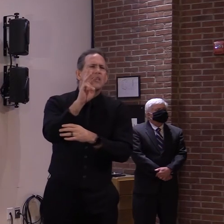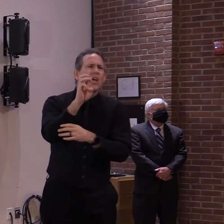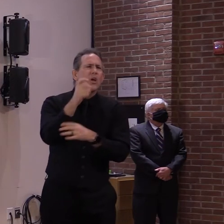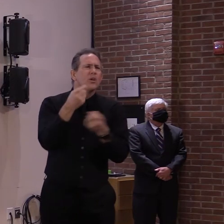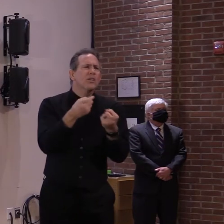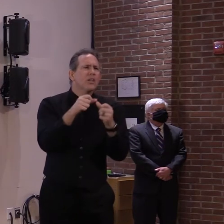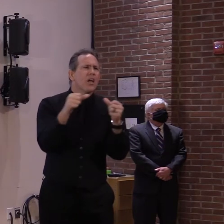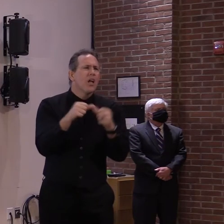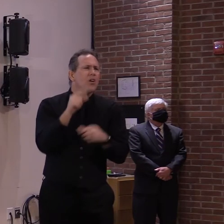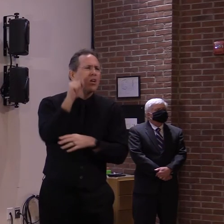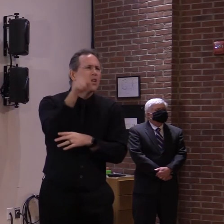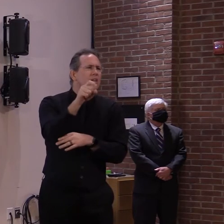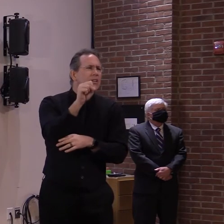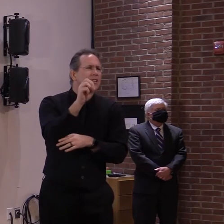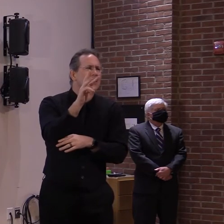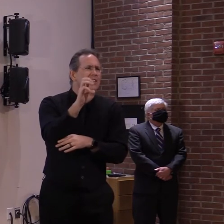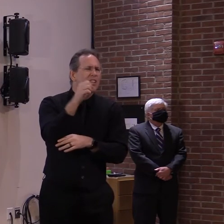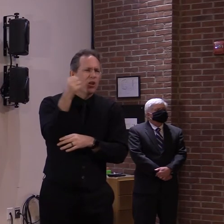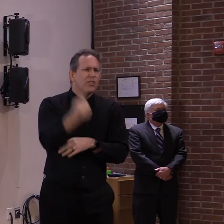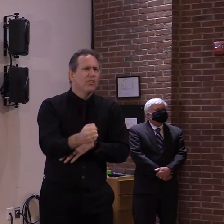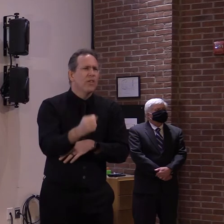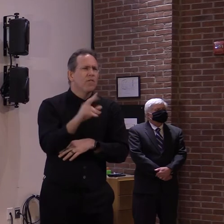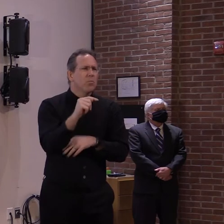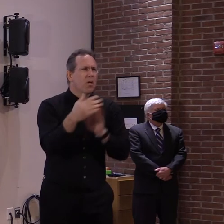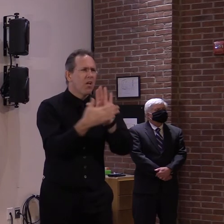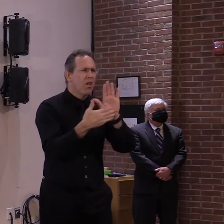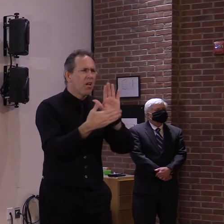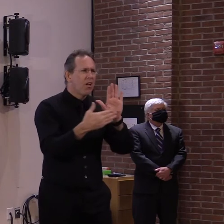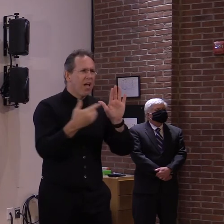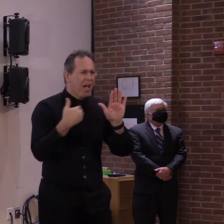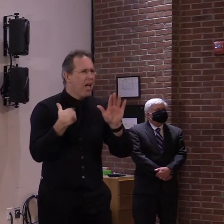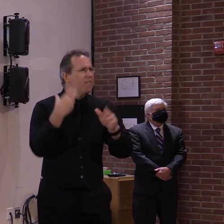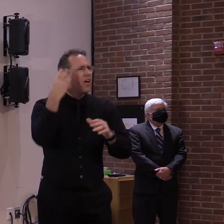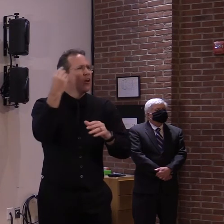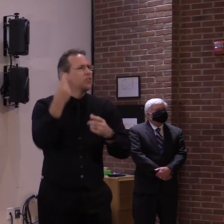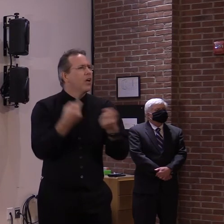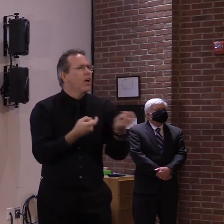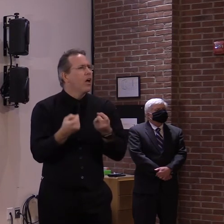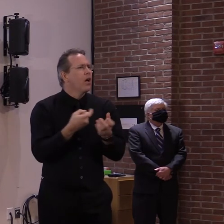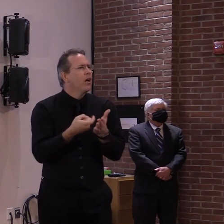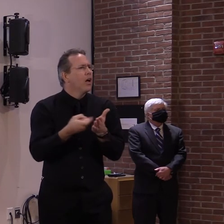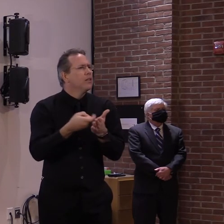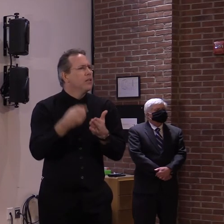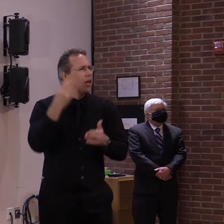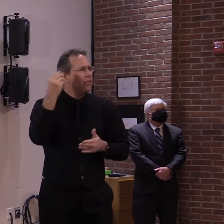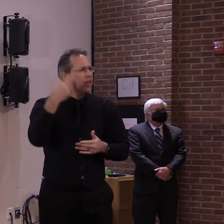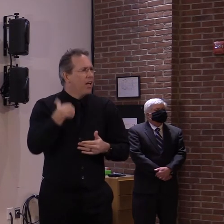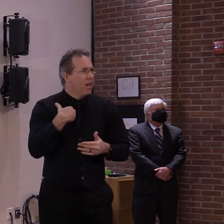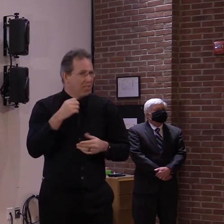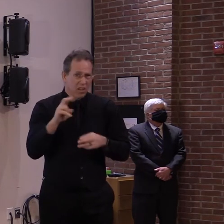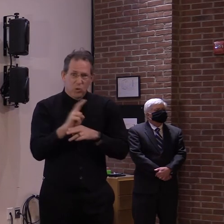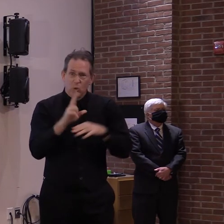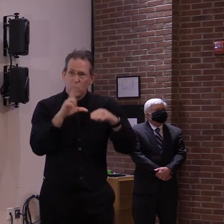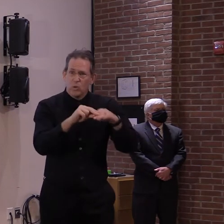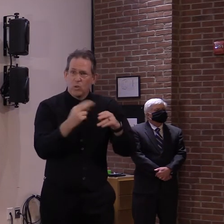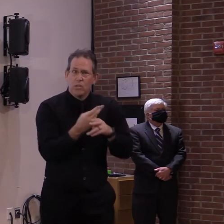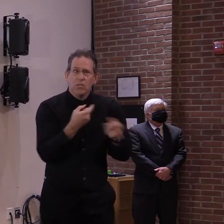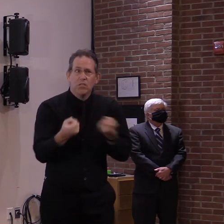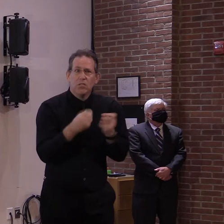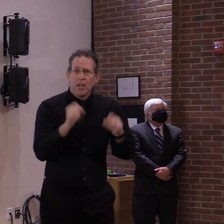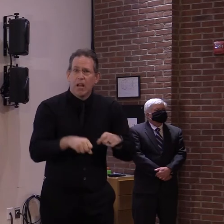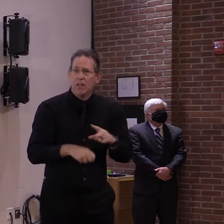has an outdoor rink. I didn't know if those would be, uh, utilized or, or be allowed to be utilized, uh, for teens. Uh,